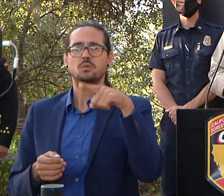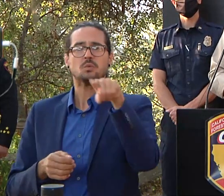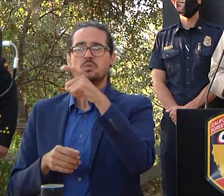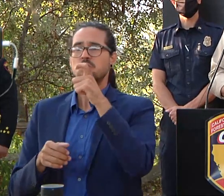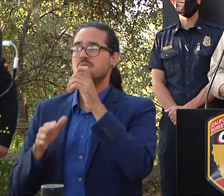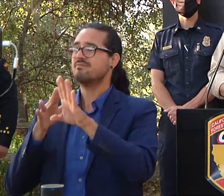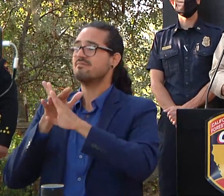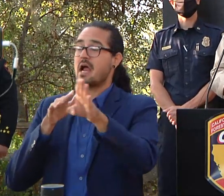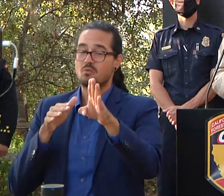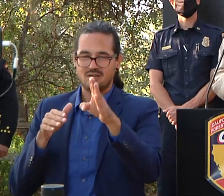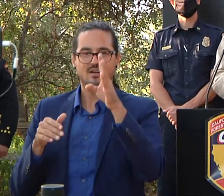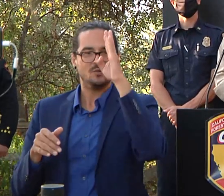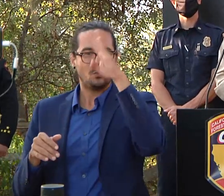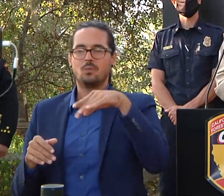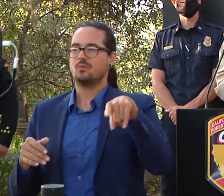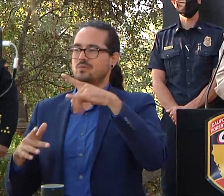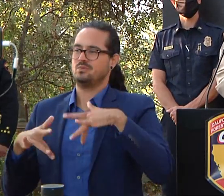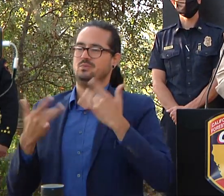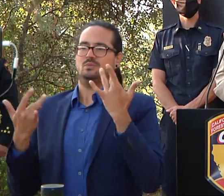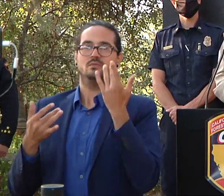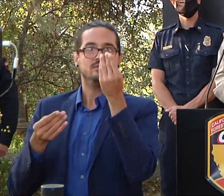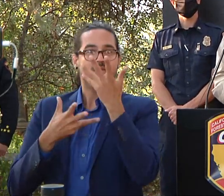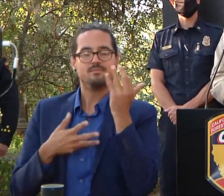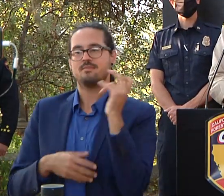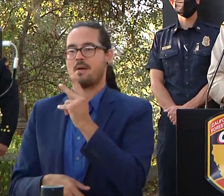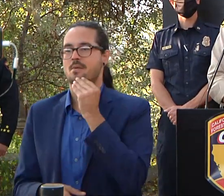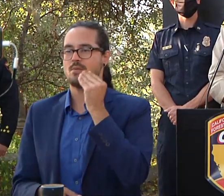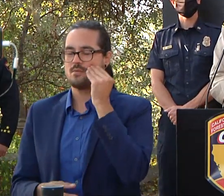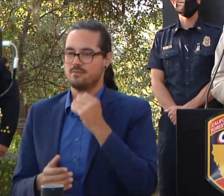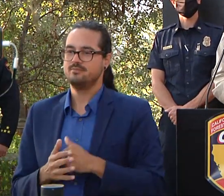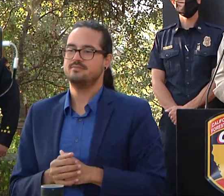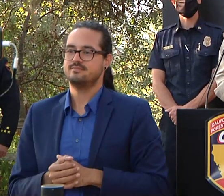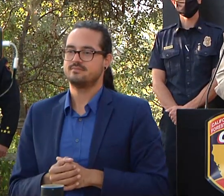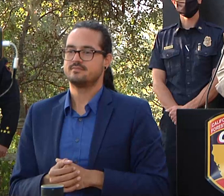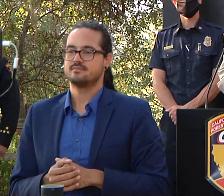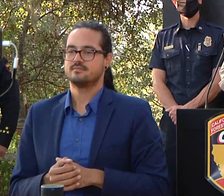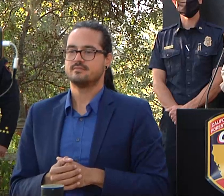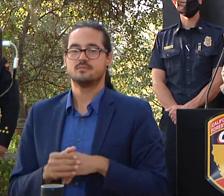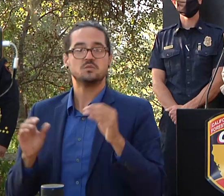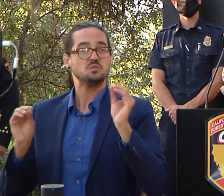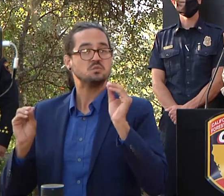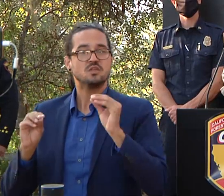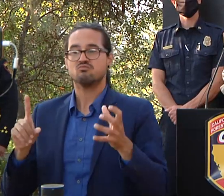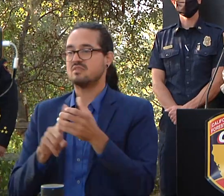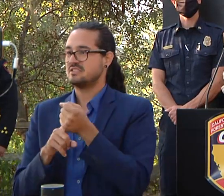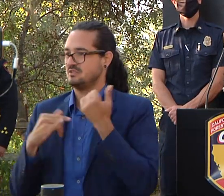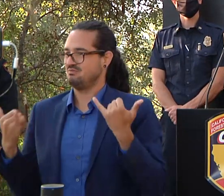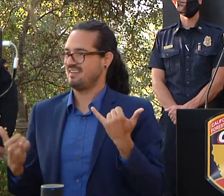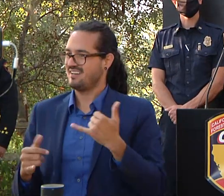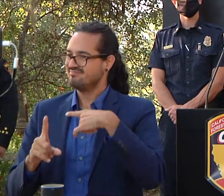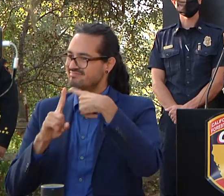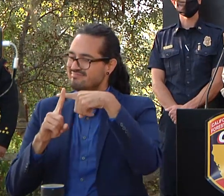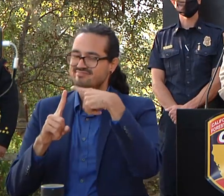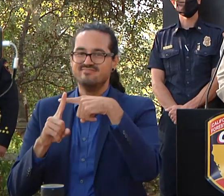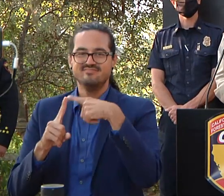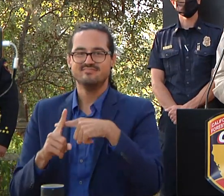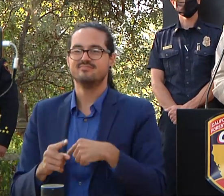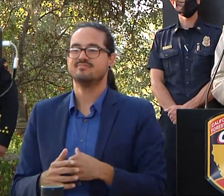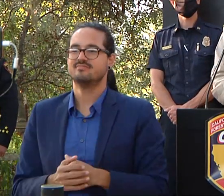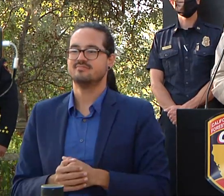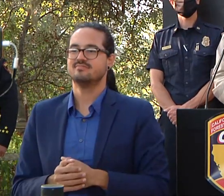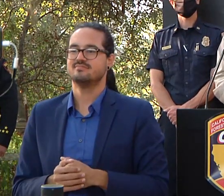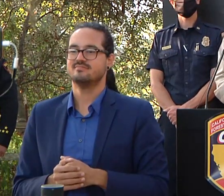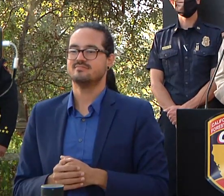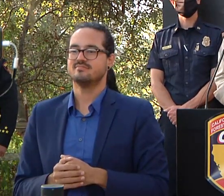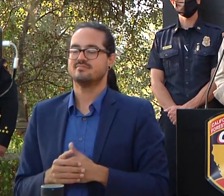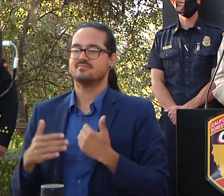today so we did have an interesting case i'll talk about that here in just a minute but in terms of numbers today we had 42